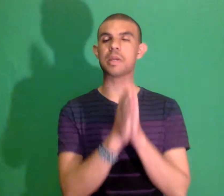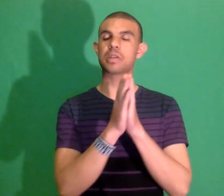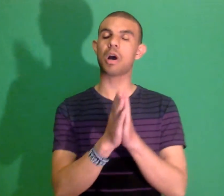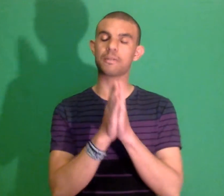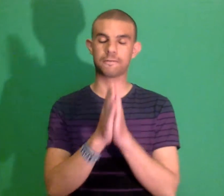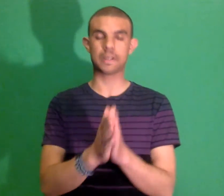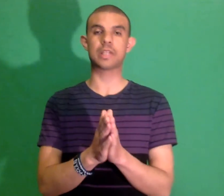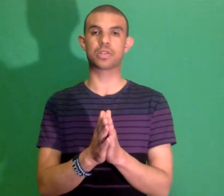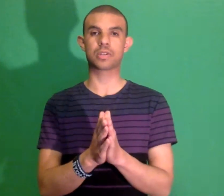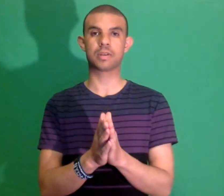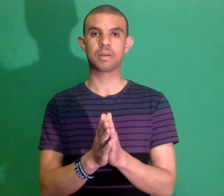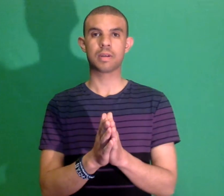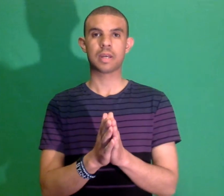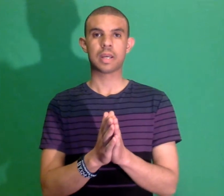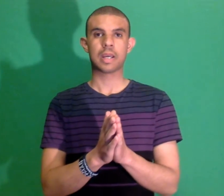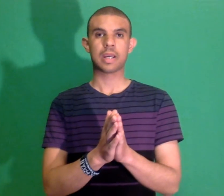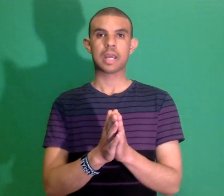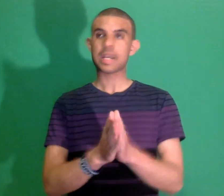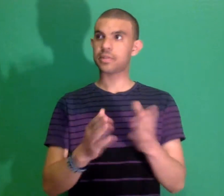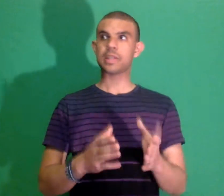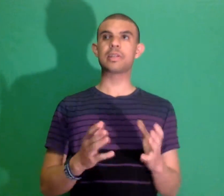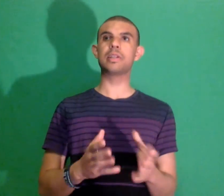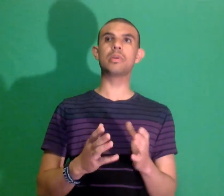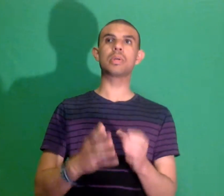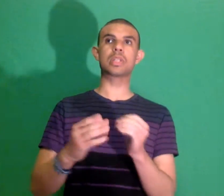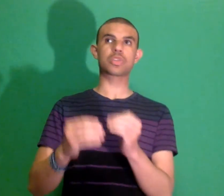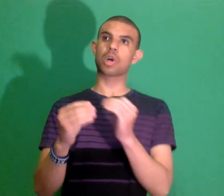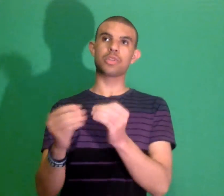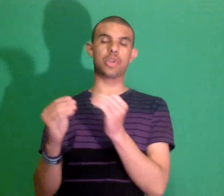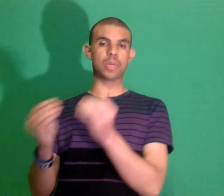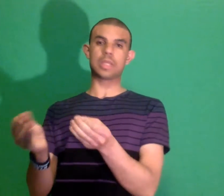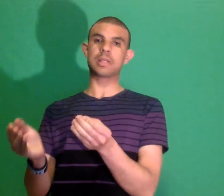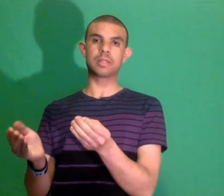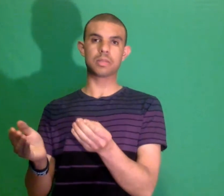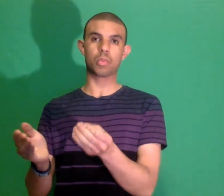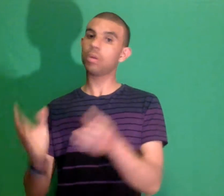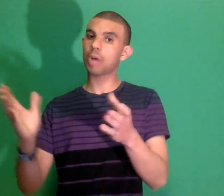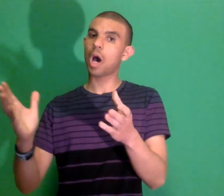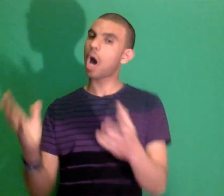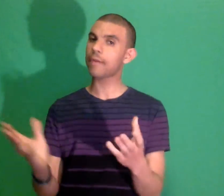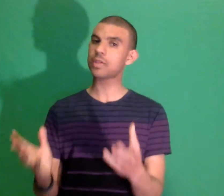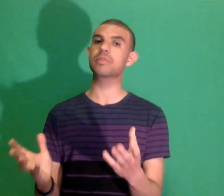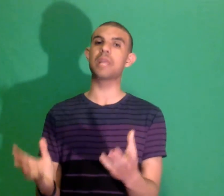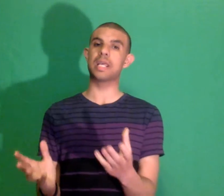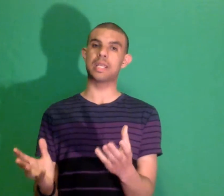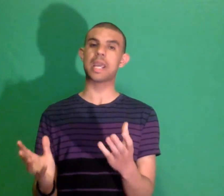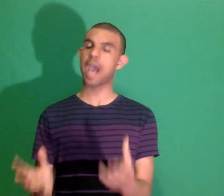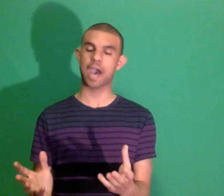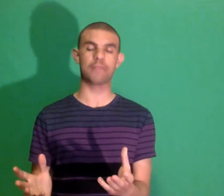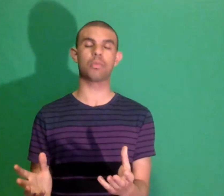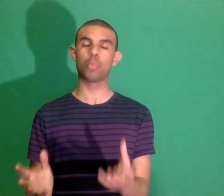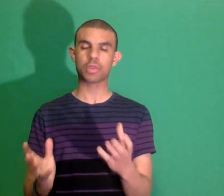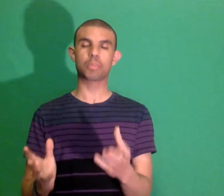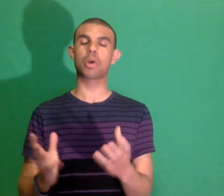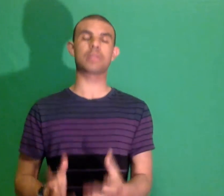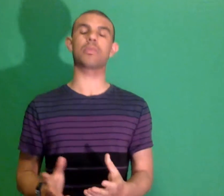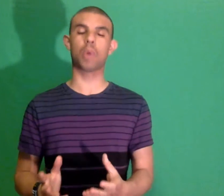unfinished is Nintendo gonna start doing this well obviously they have with breath of the wild